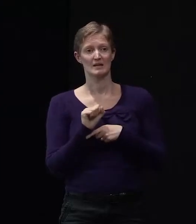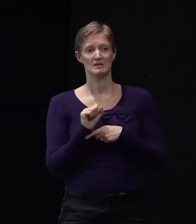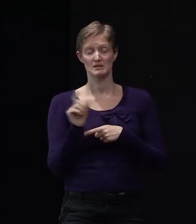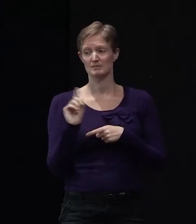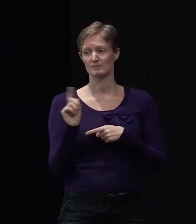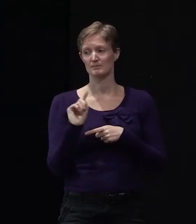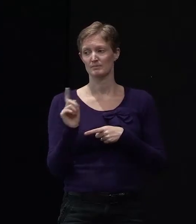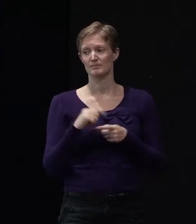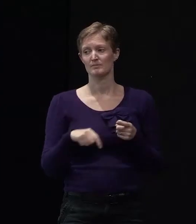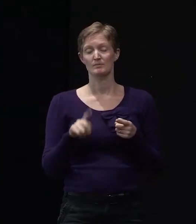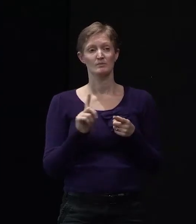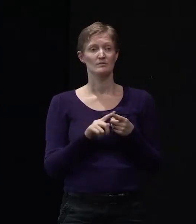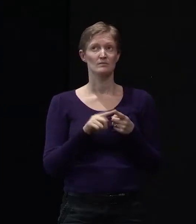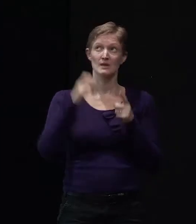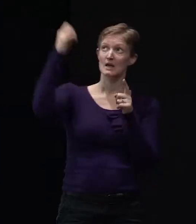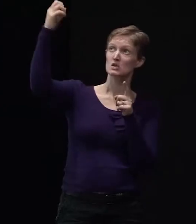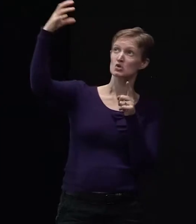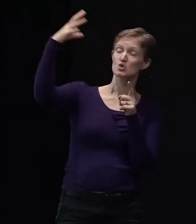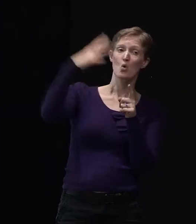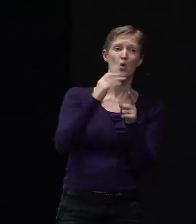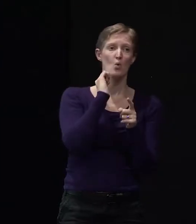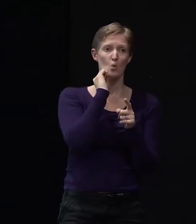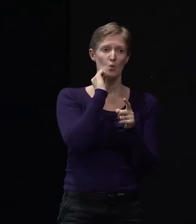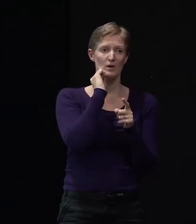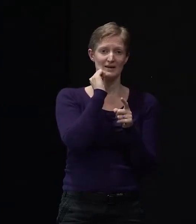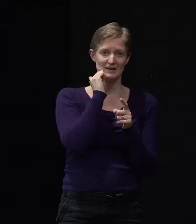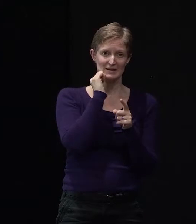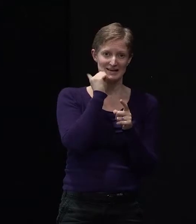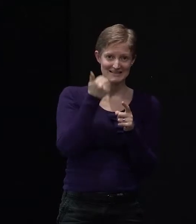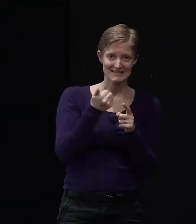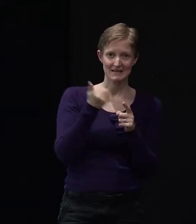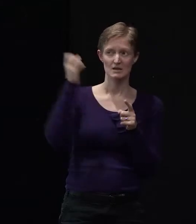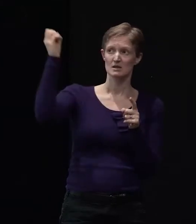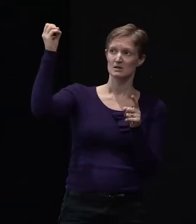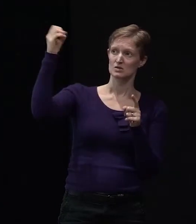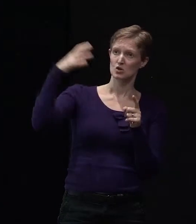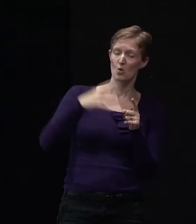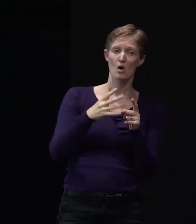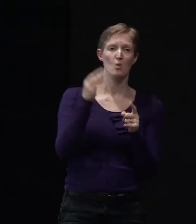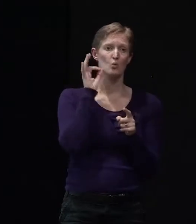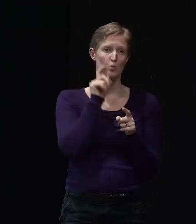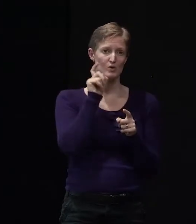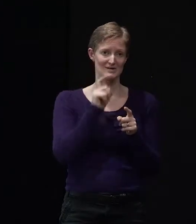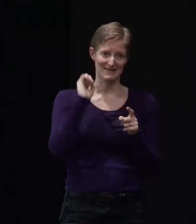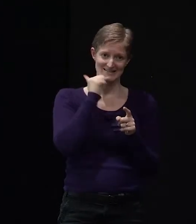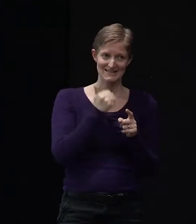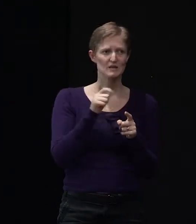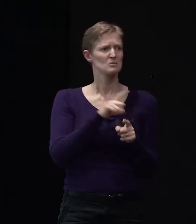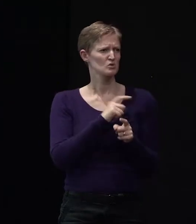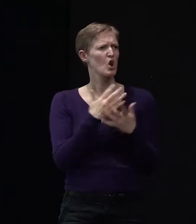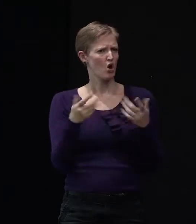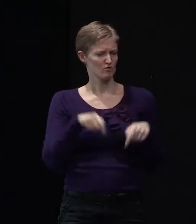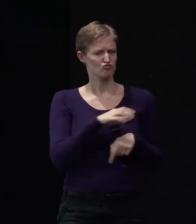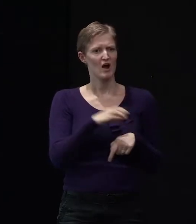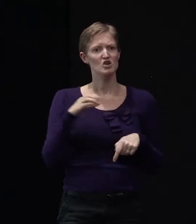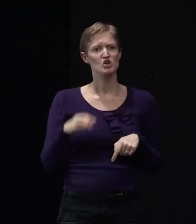solar water heating and solar power. Because an awful lot of houses in Christchurch for a long time, people's homes,